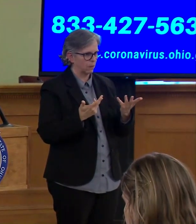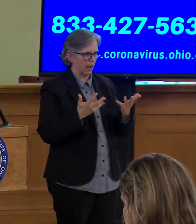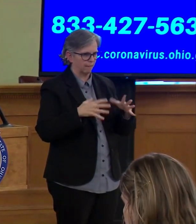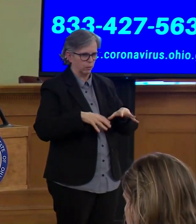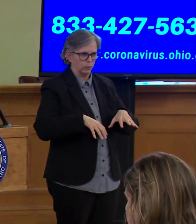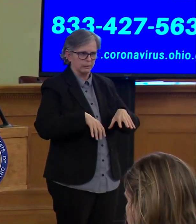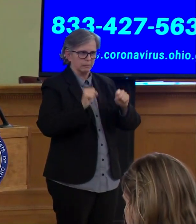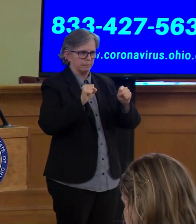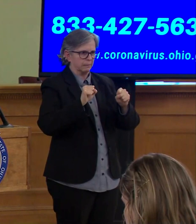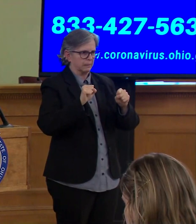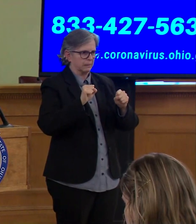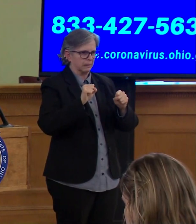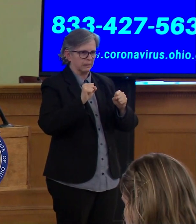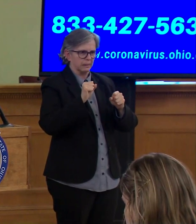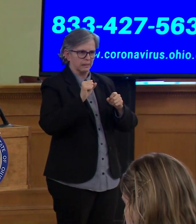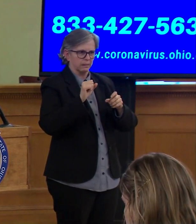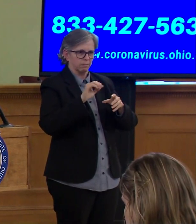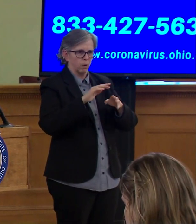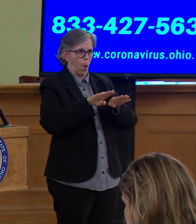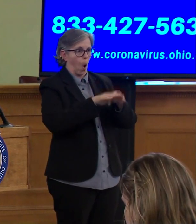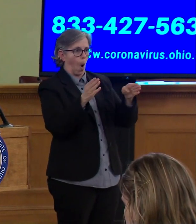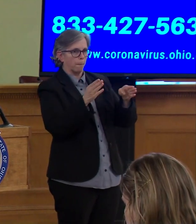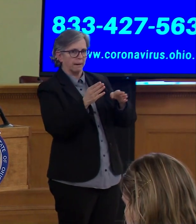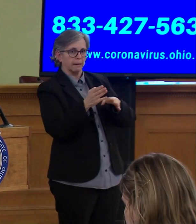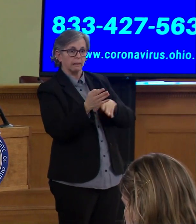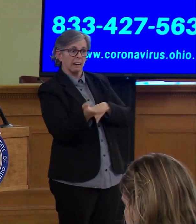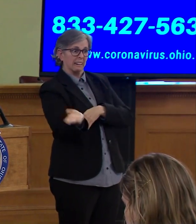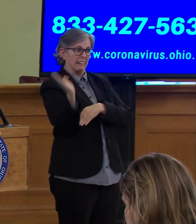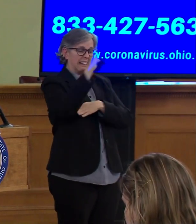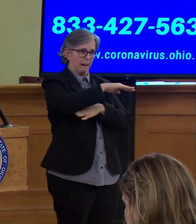and conform to these guidelines.